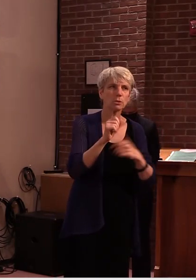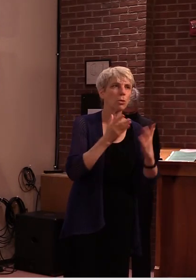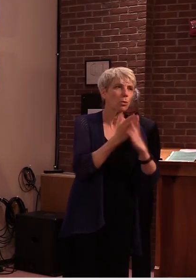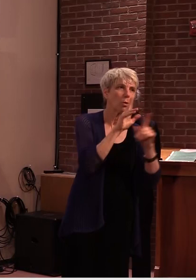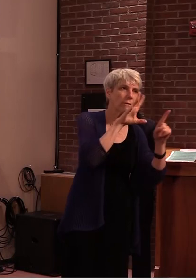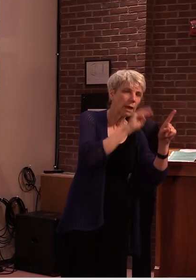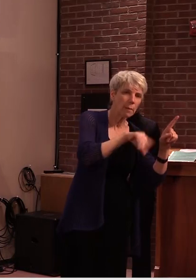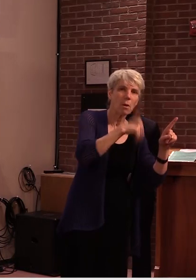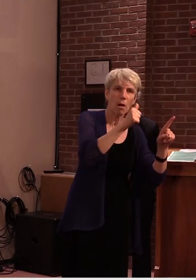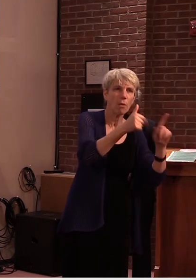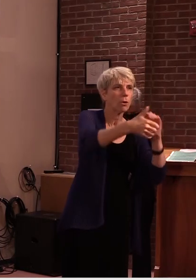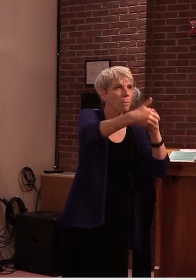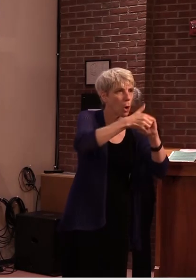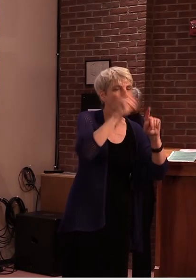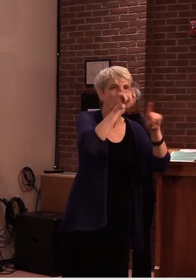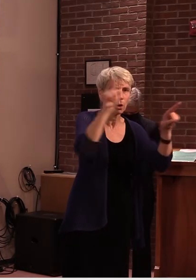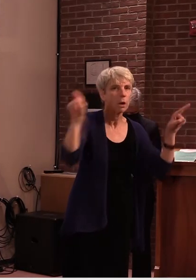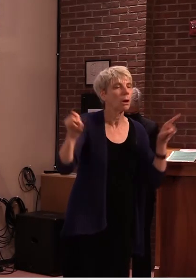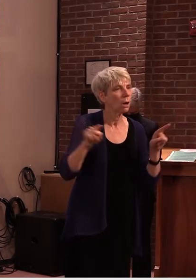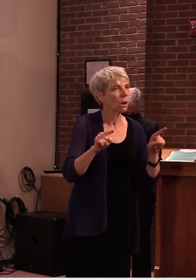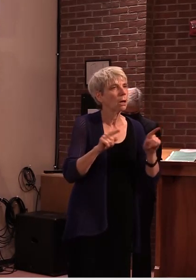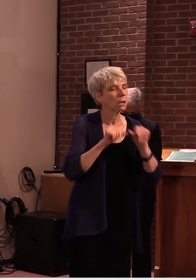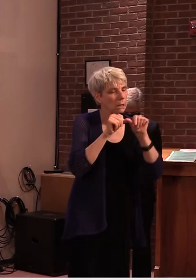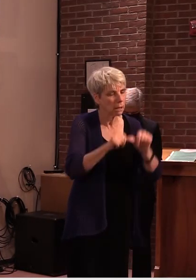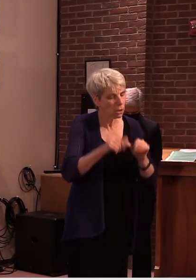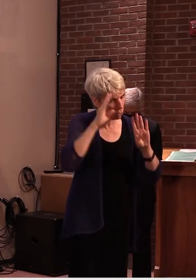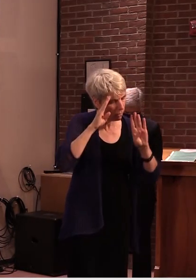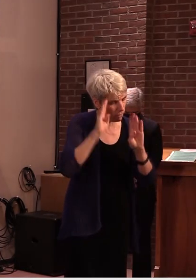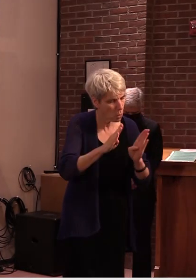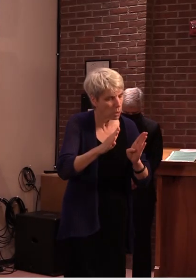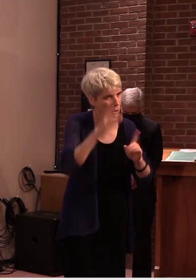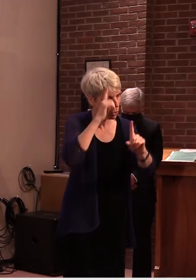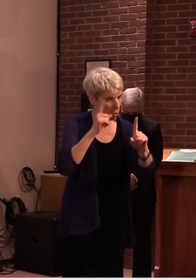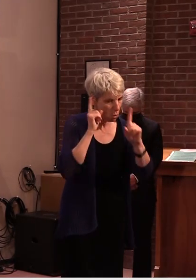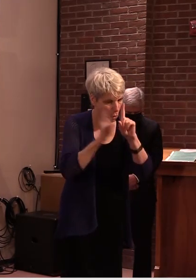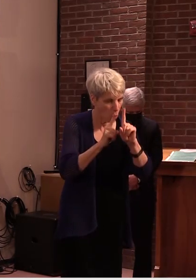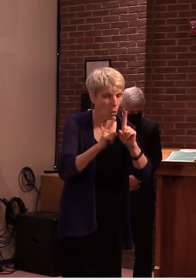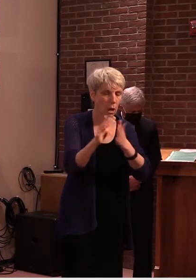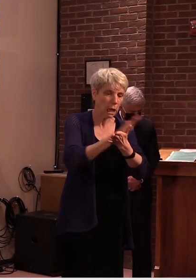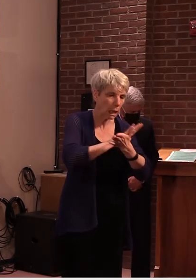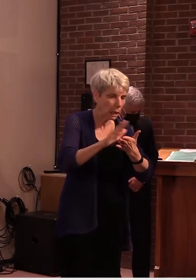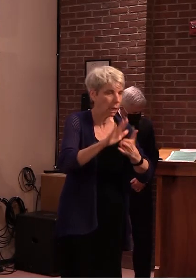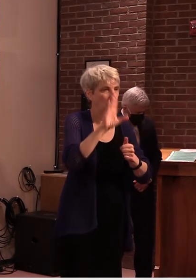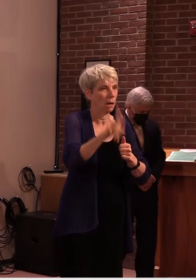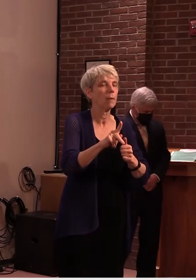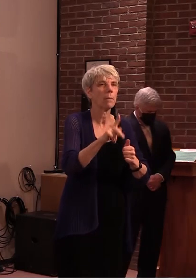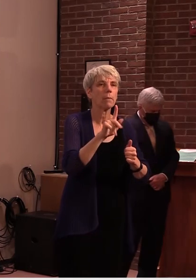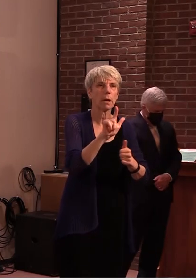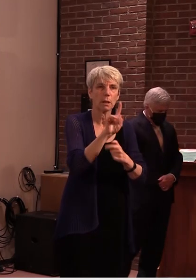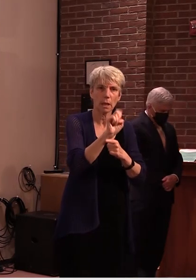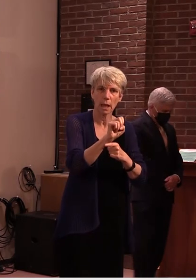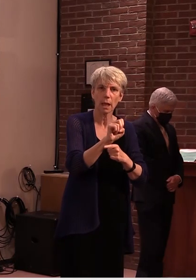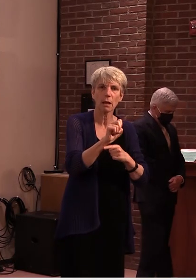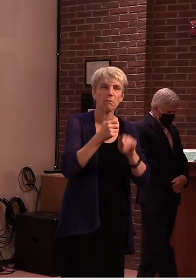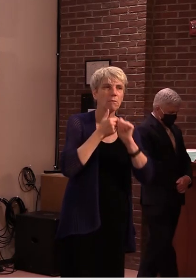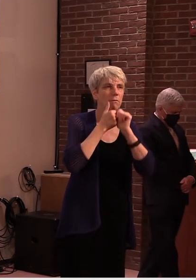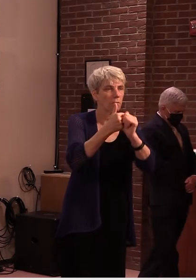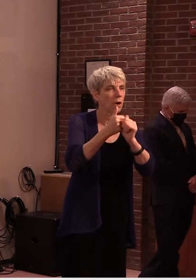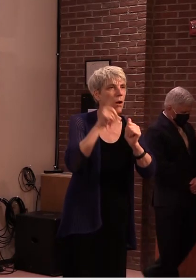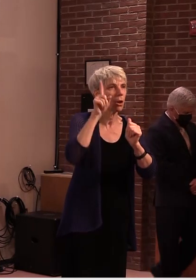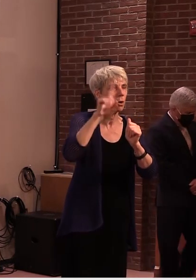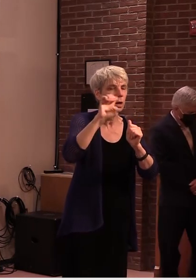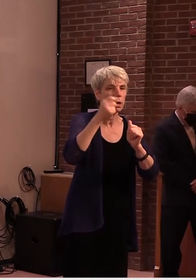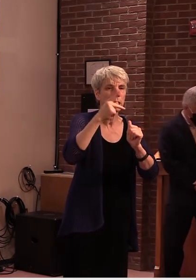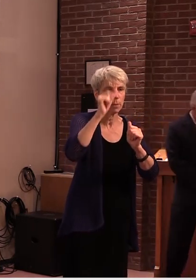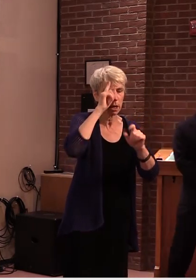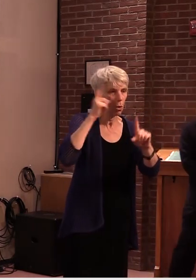we need to know that these are important investments and will ultimately move us towards those the goals laid out in the solution budget